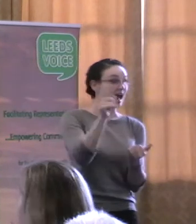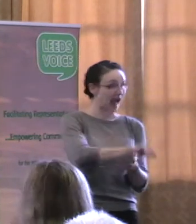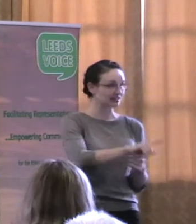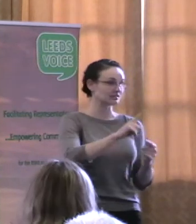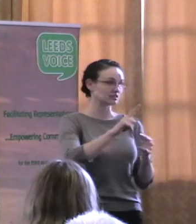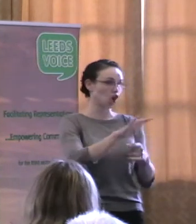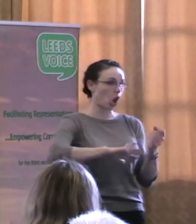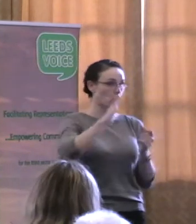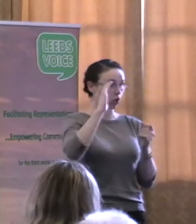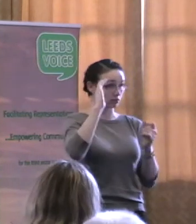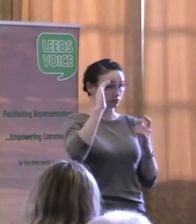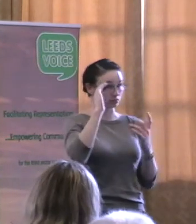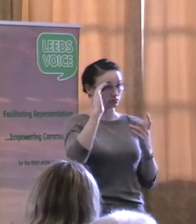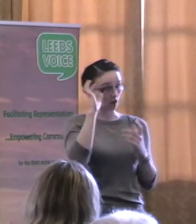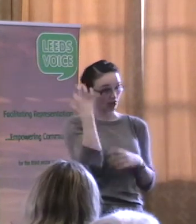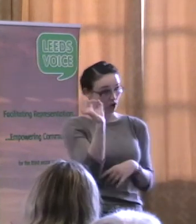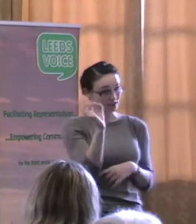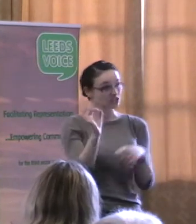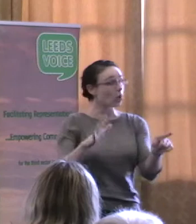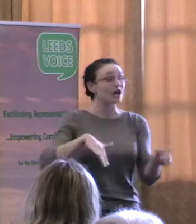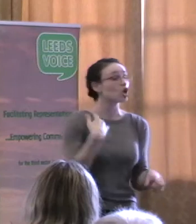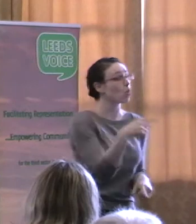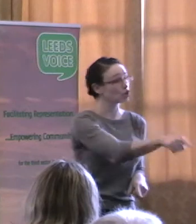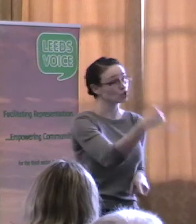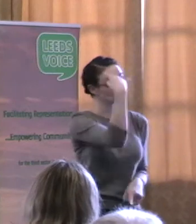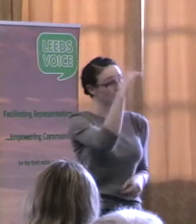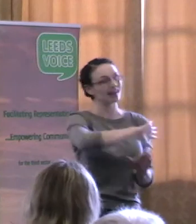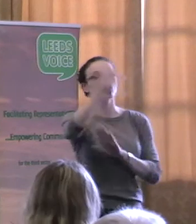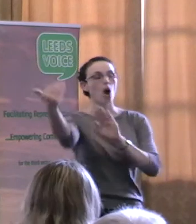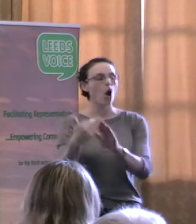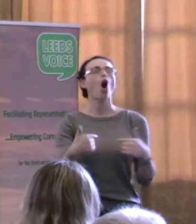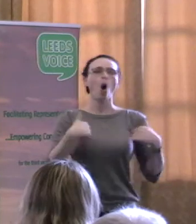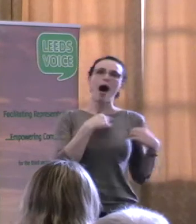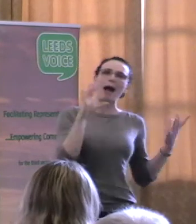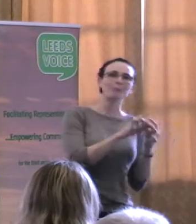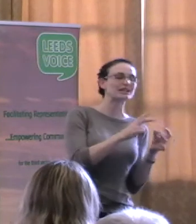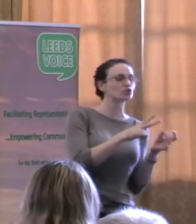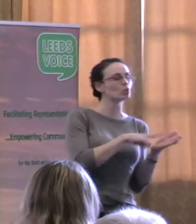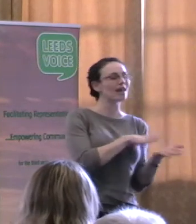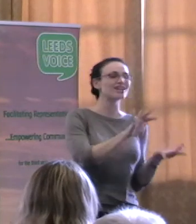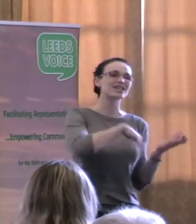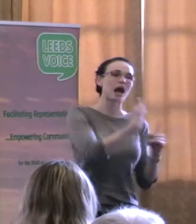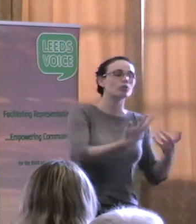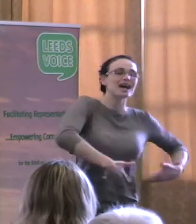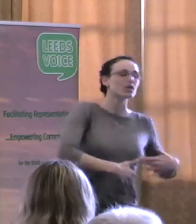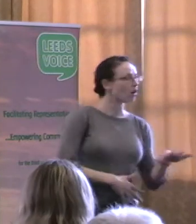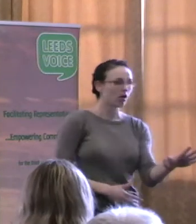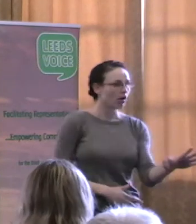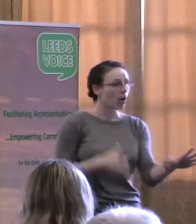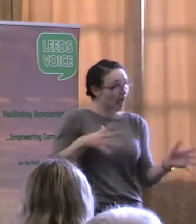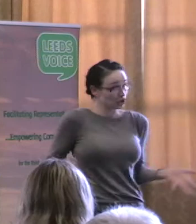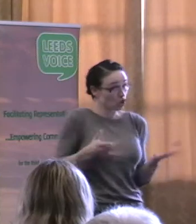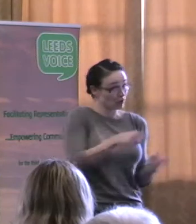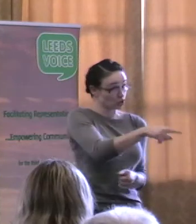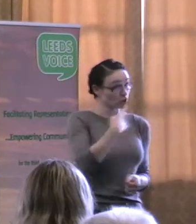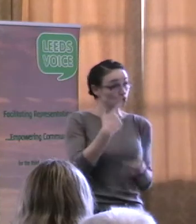going to be centred around those NHS outcomes. I would urge you to look at all three